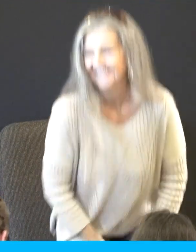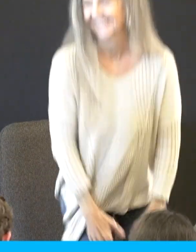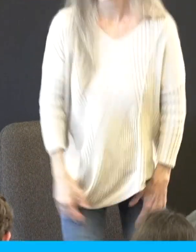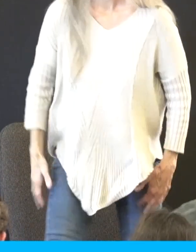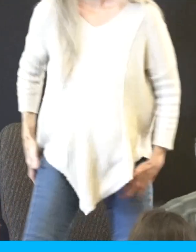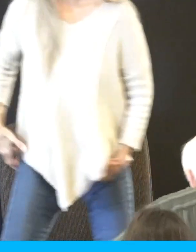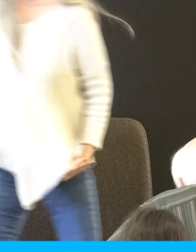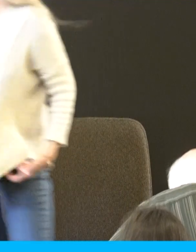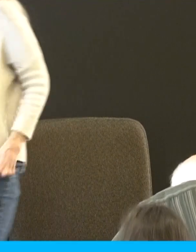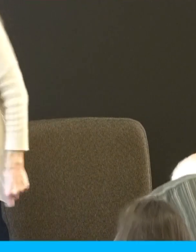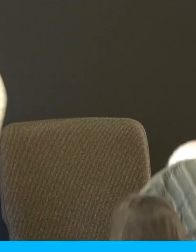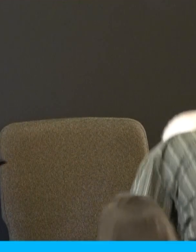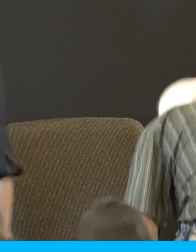Yes, I've already heard I'm terrible on the left side.